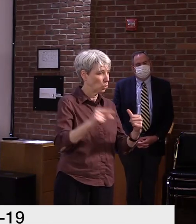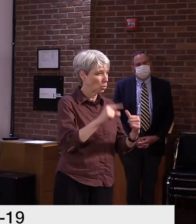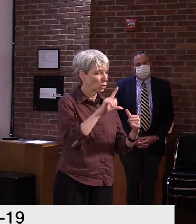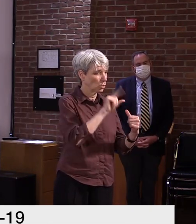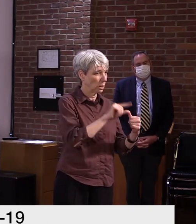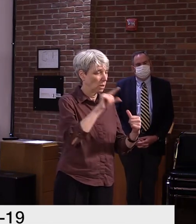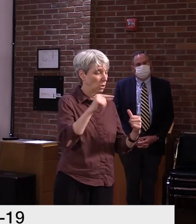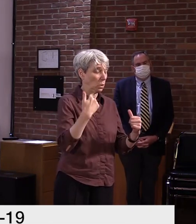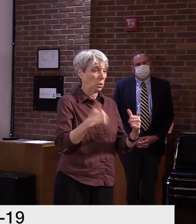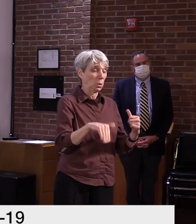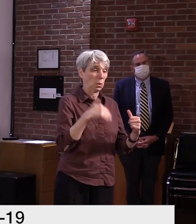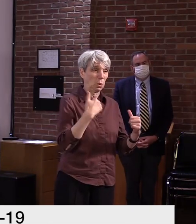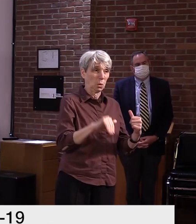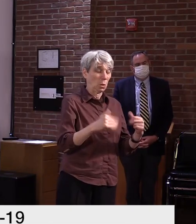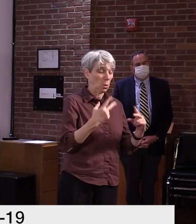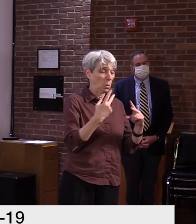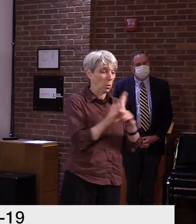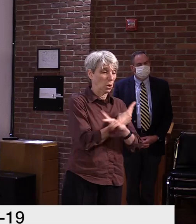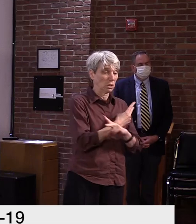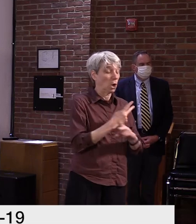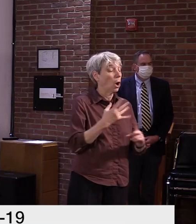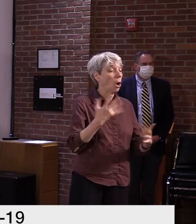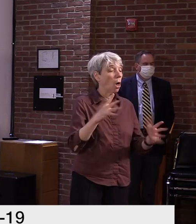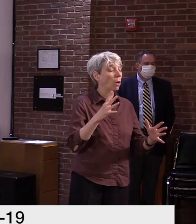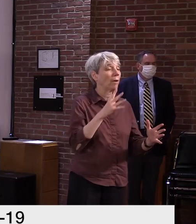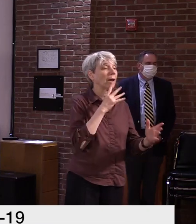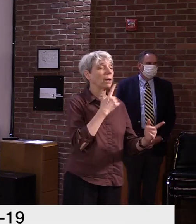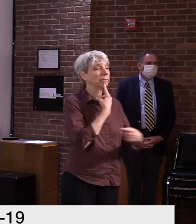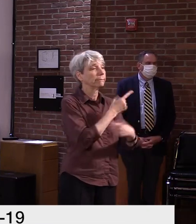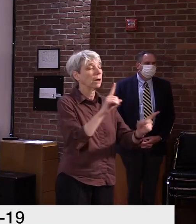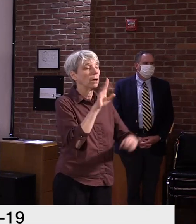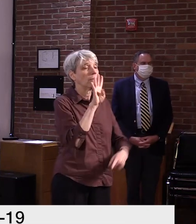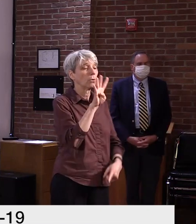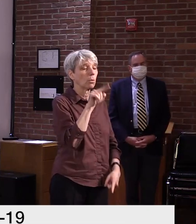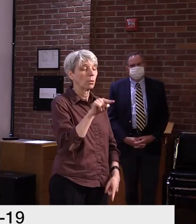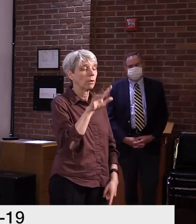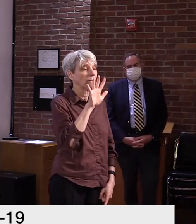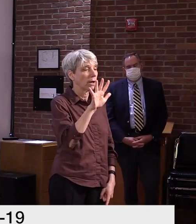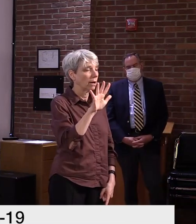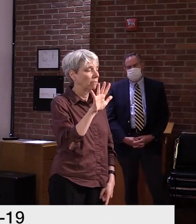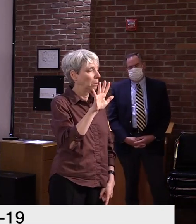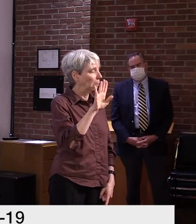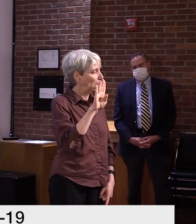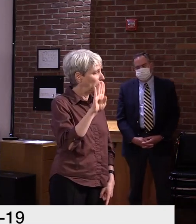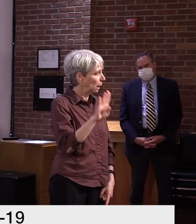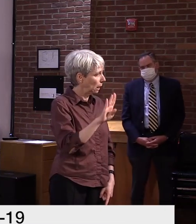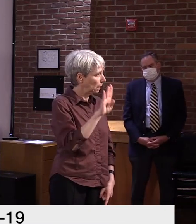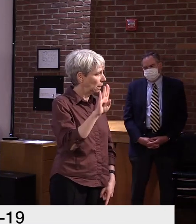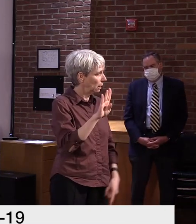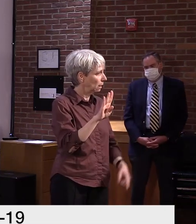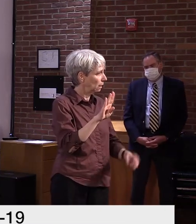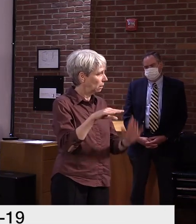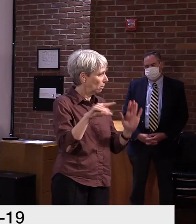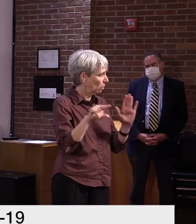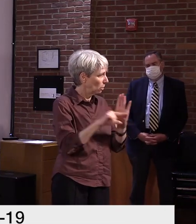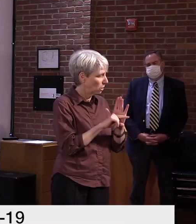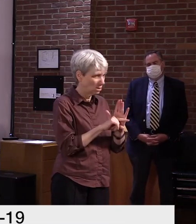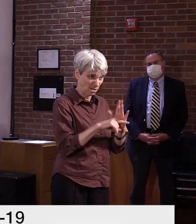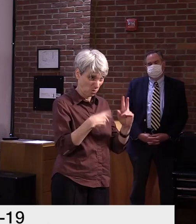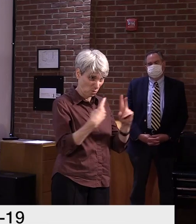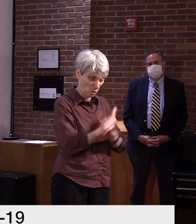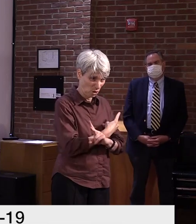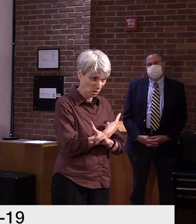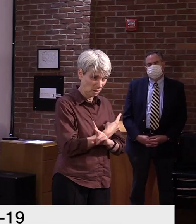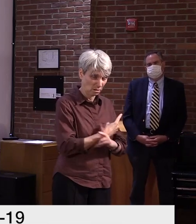even higher than the 4.5 billion that's been talked about. Does your administration have a proposal to turn around this